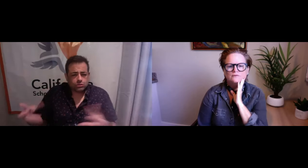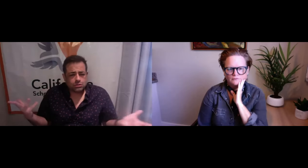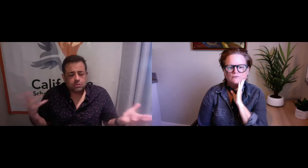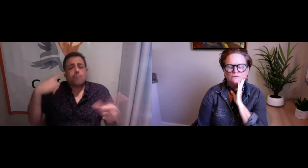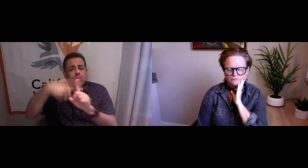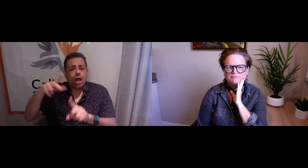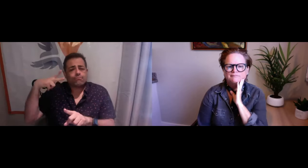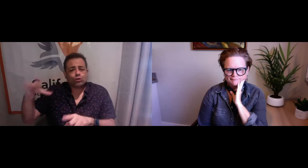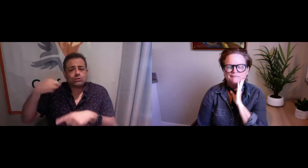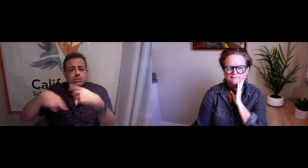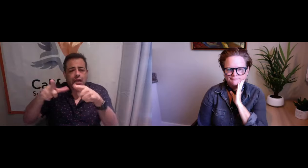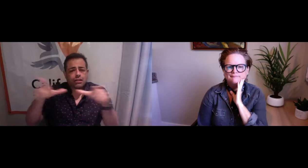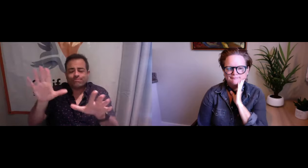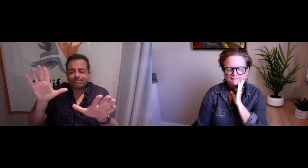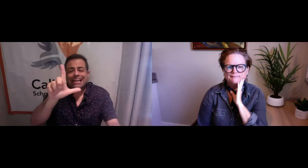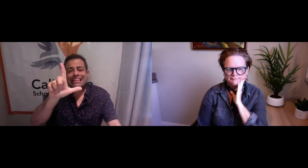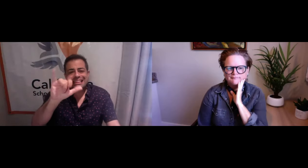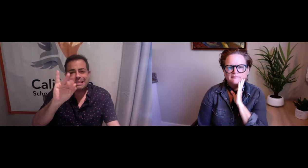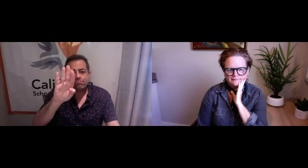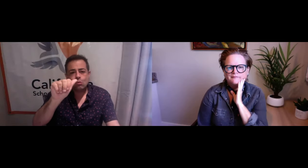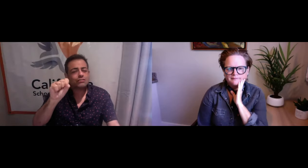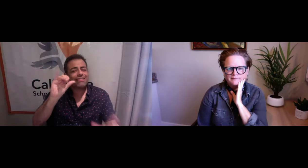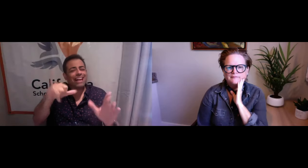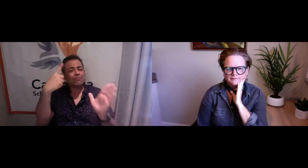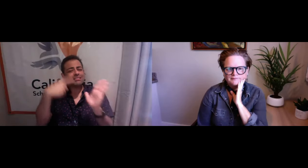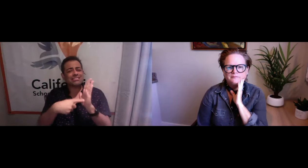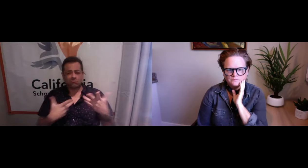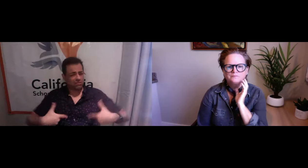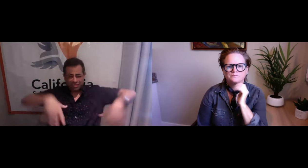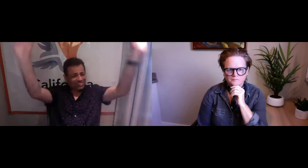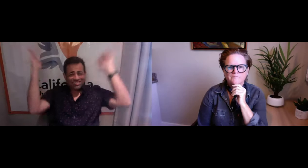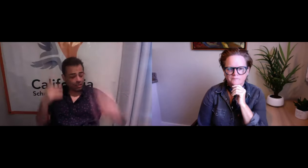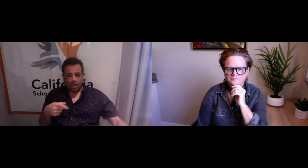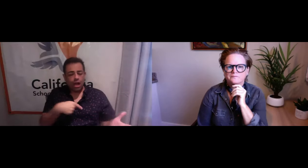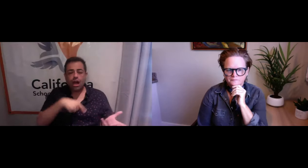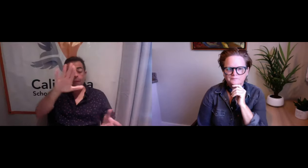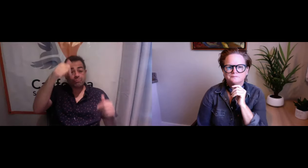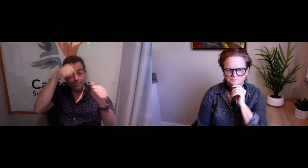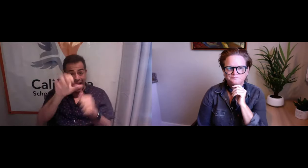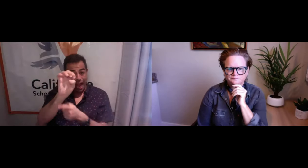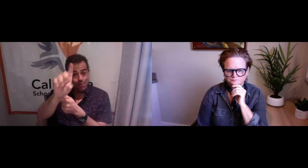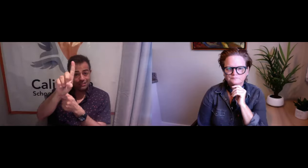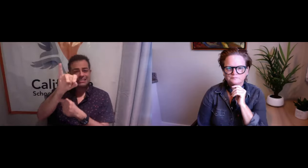the language. But you can absolutely use this. And so they used this for Libras.